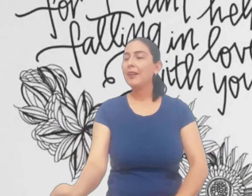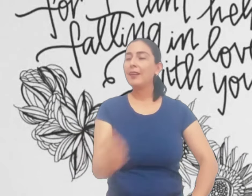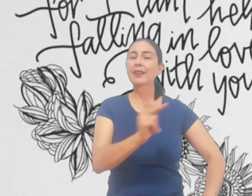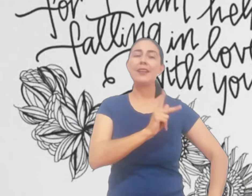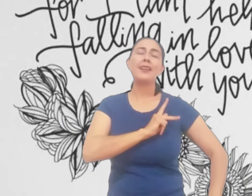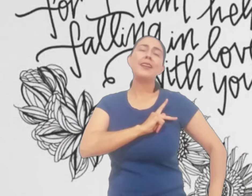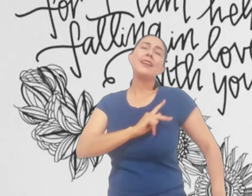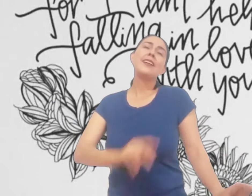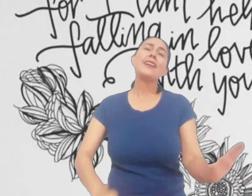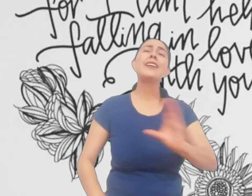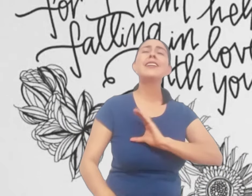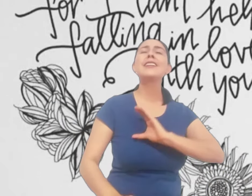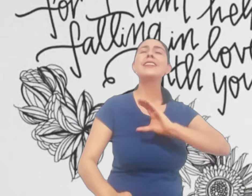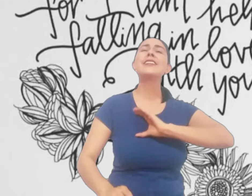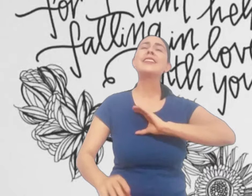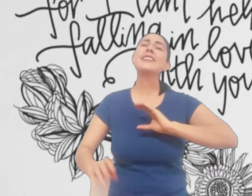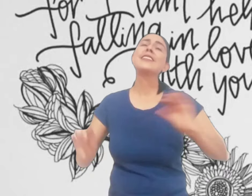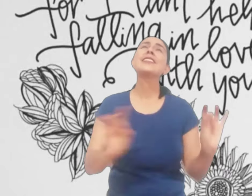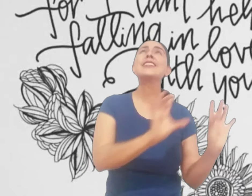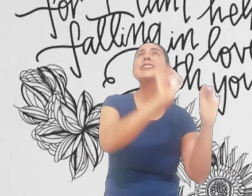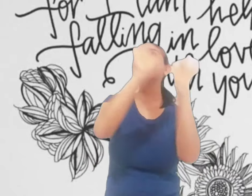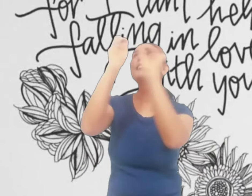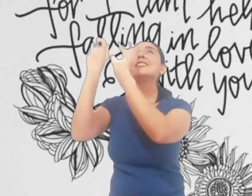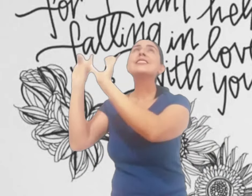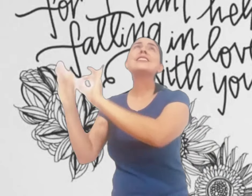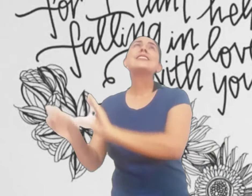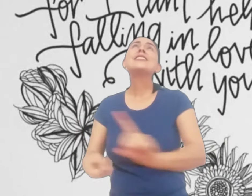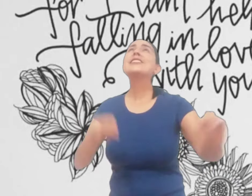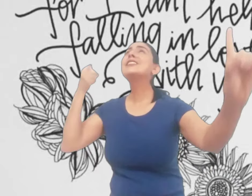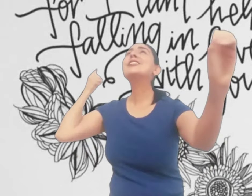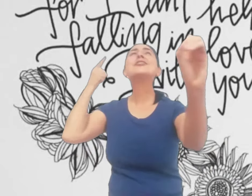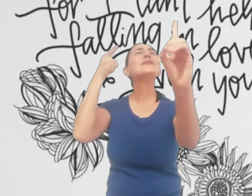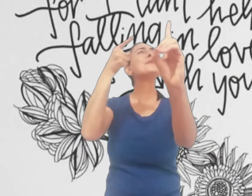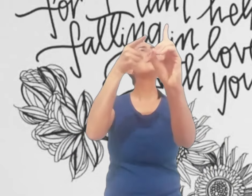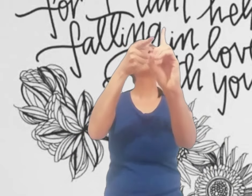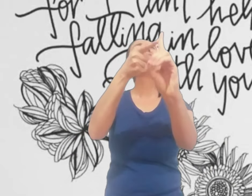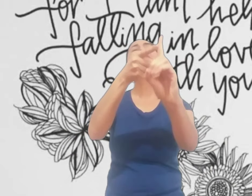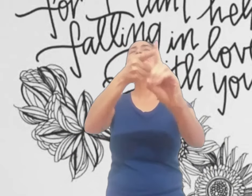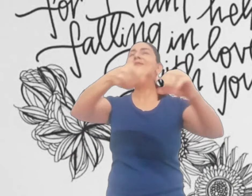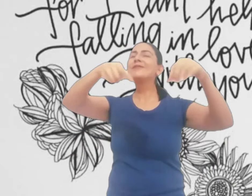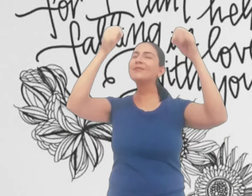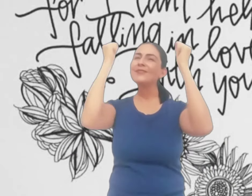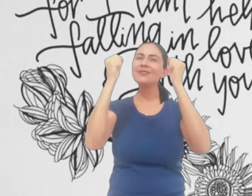we go to some things we're meant to be